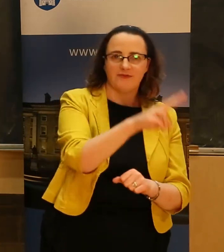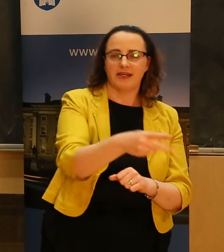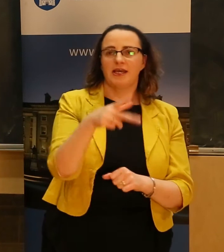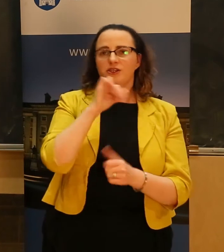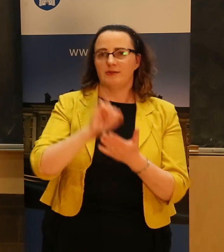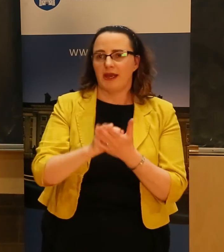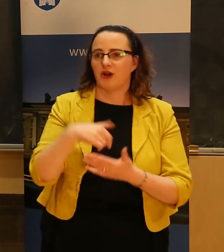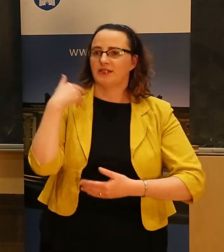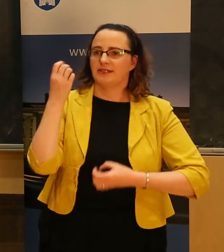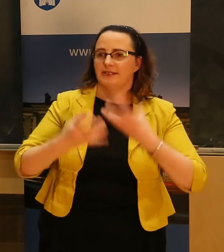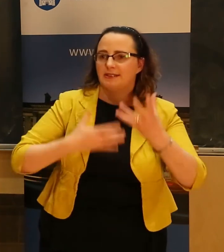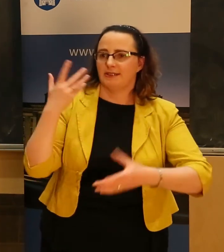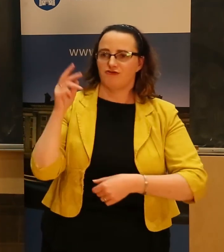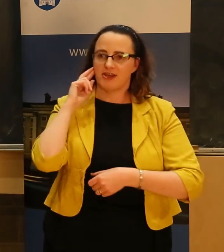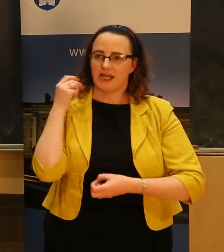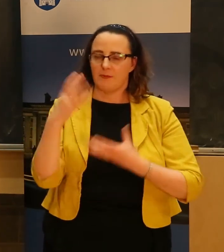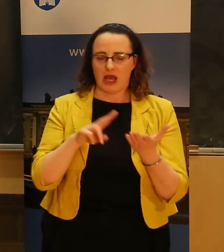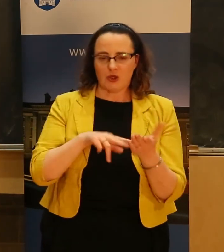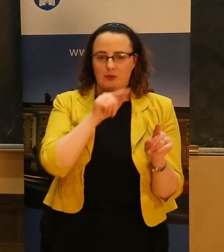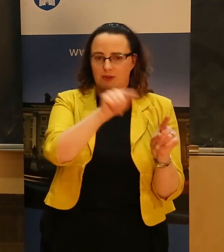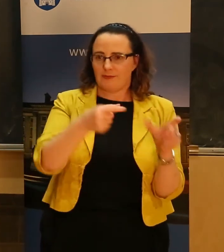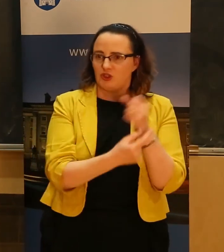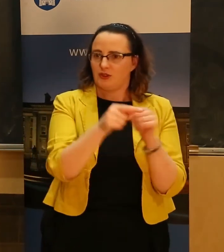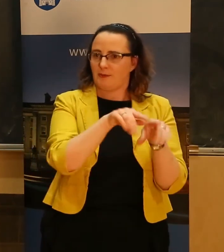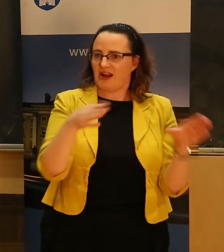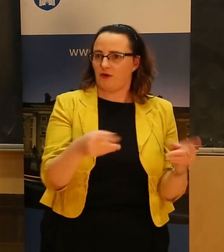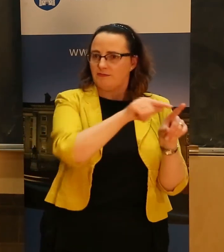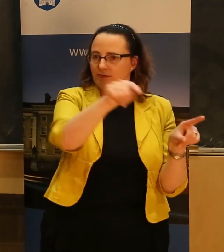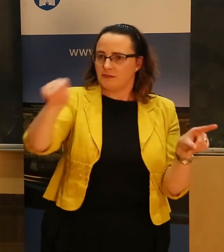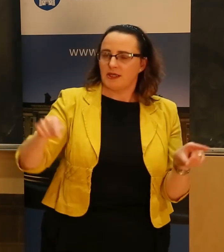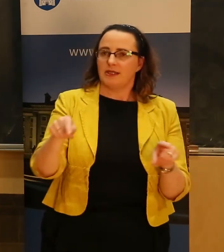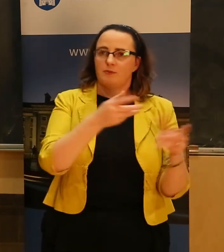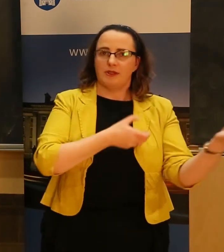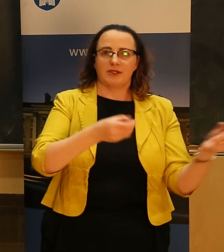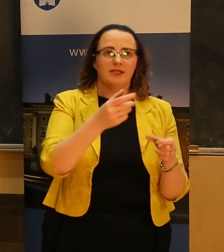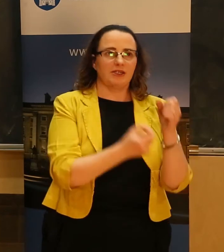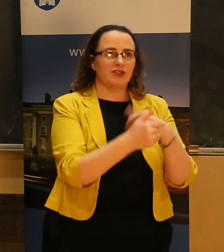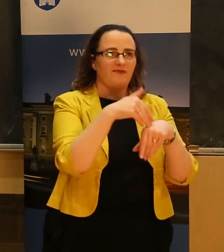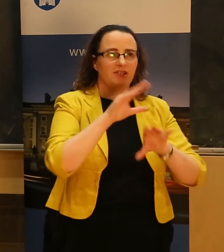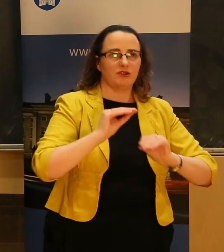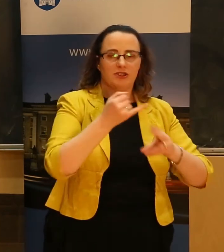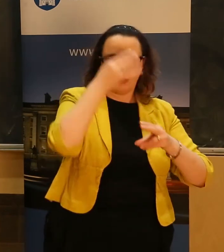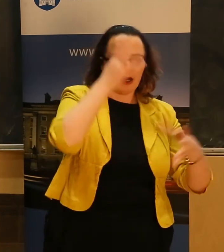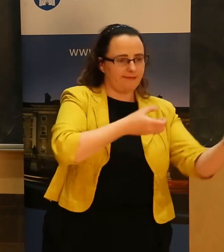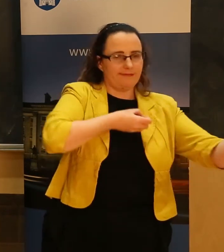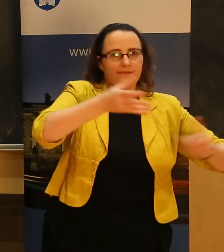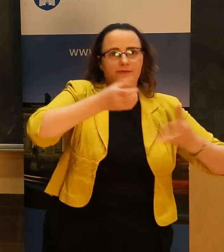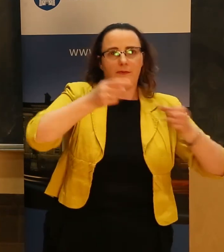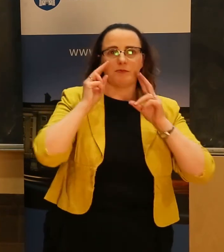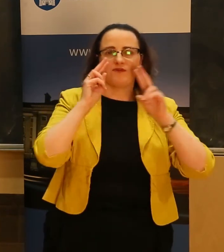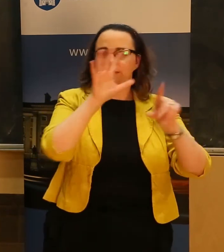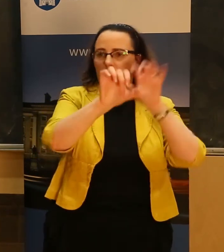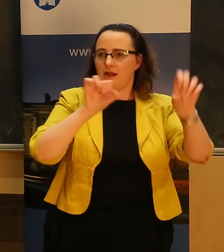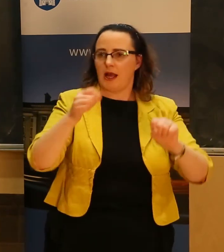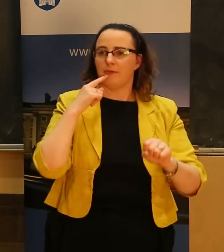in the newspapers. And I have worked hard to use that platform to bring a national visibility to the issues affecting education in Ireland. But I